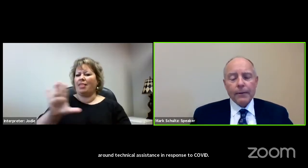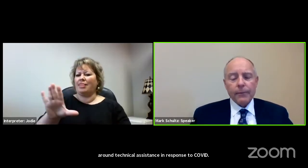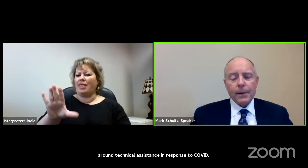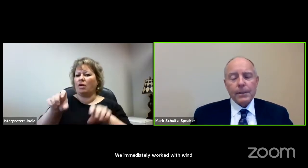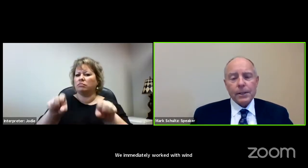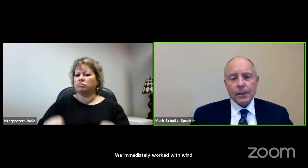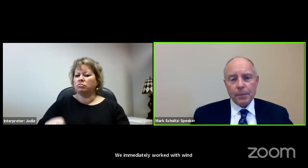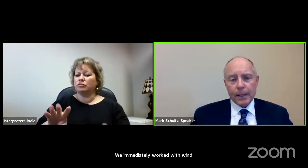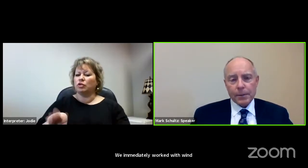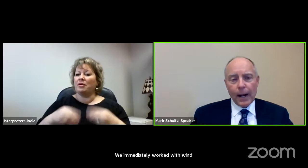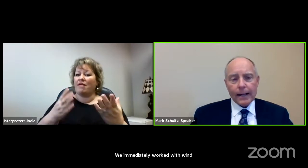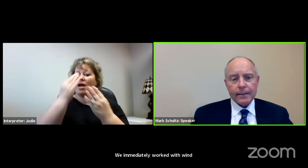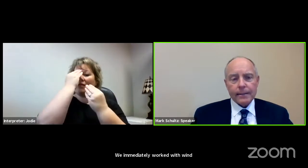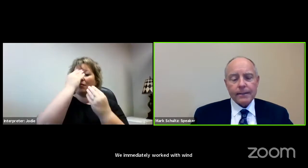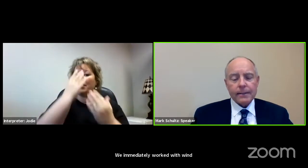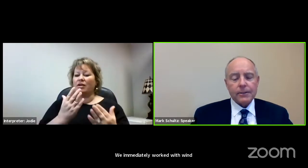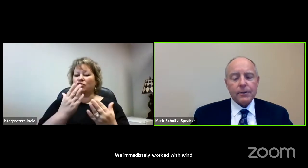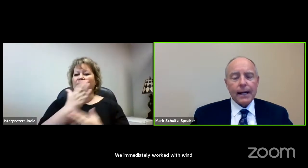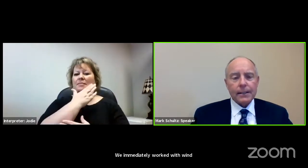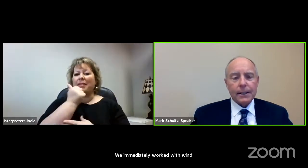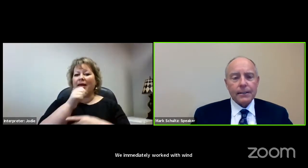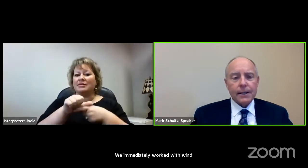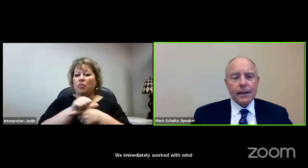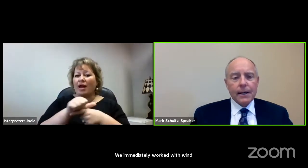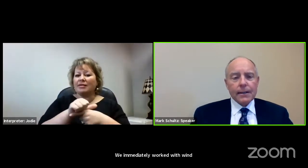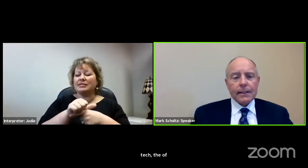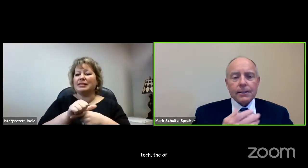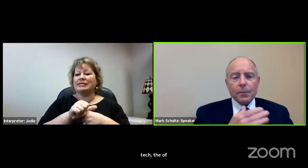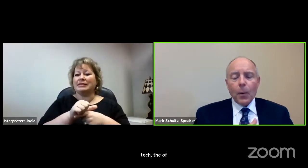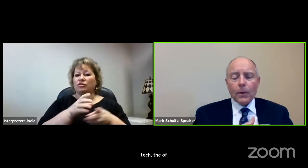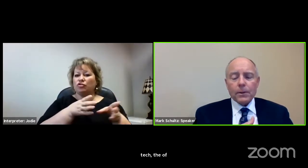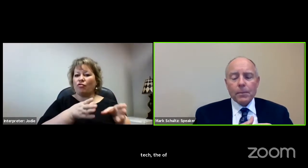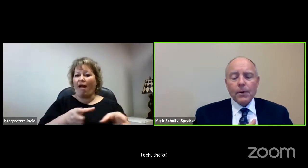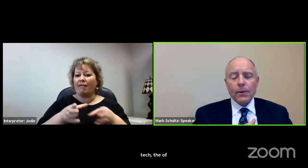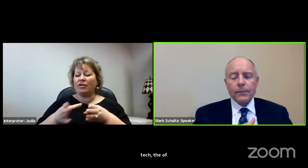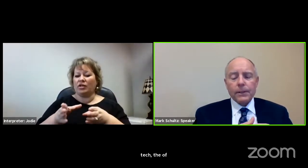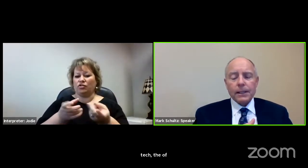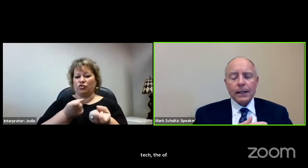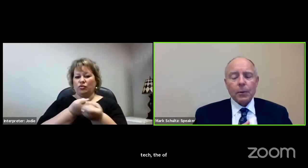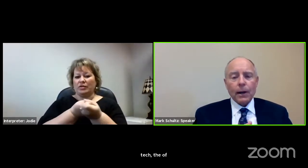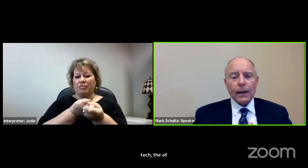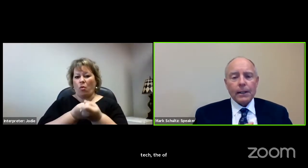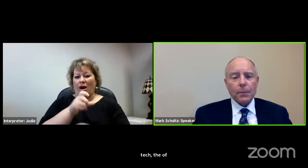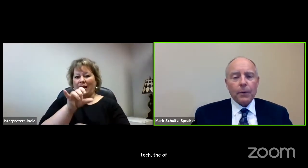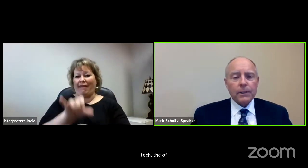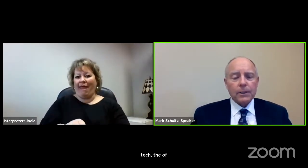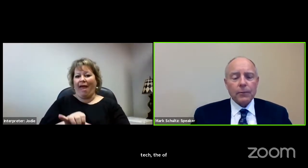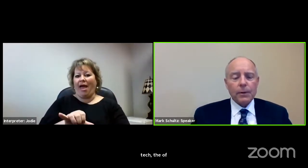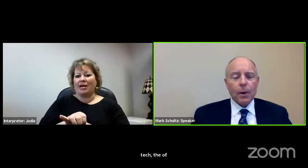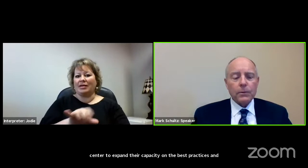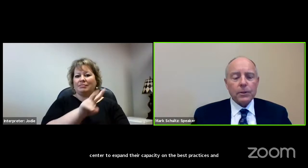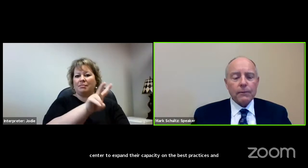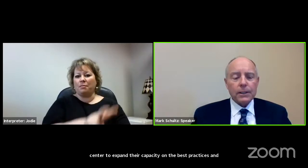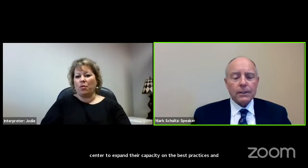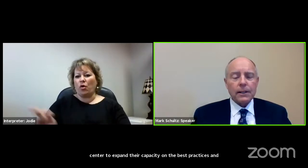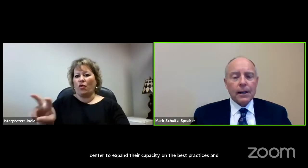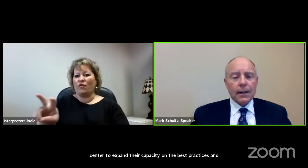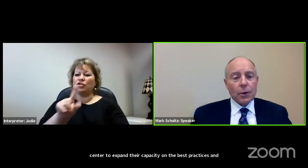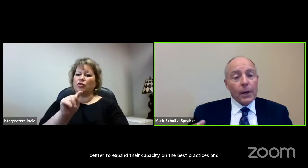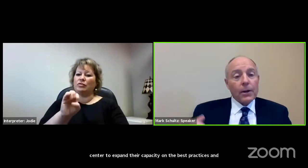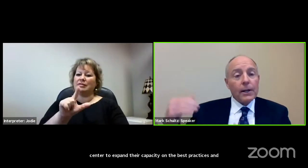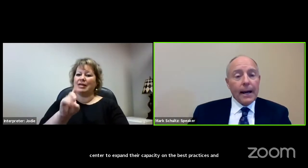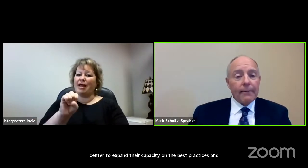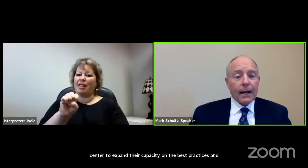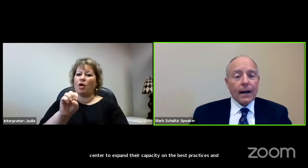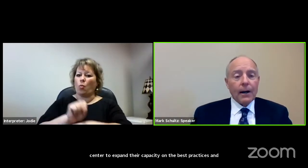to provide information on the best practices and strategies that support the move to telework and the provision of remote services